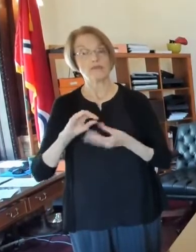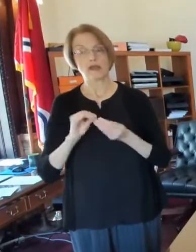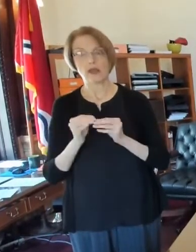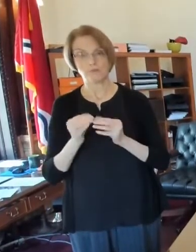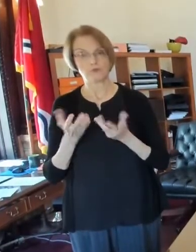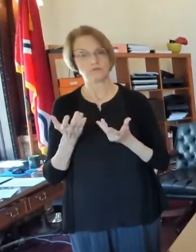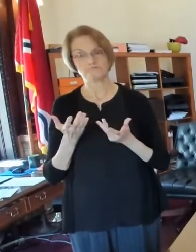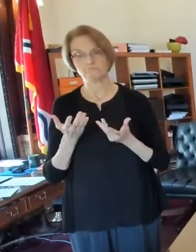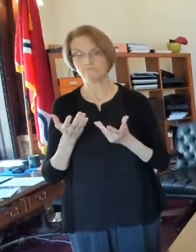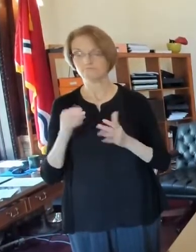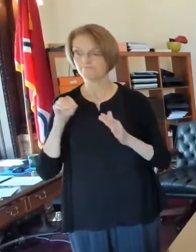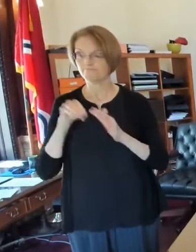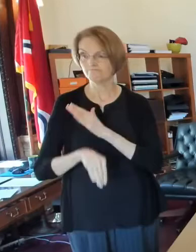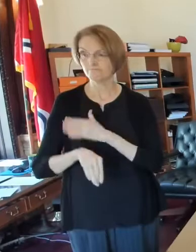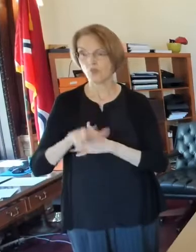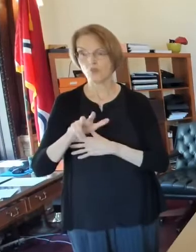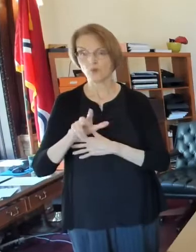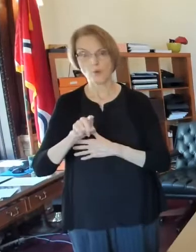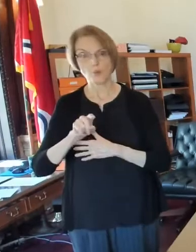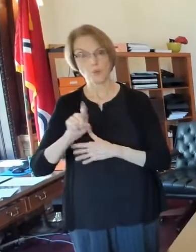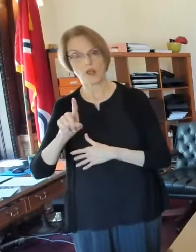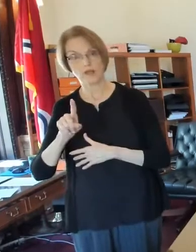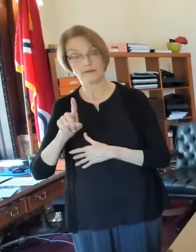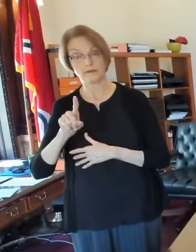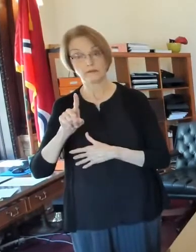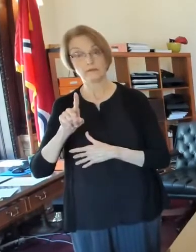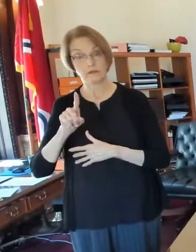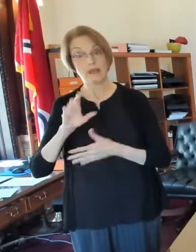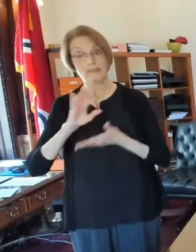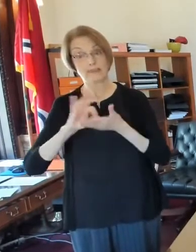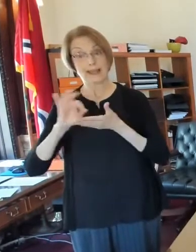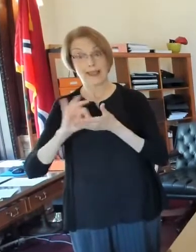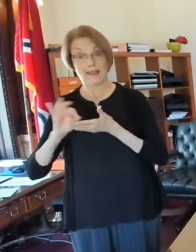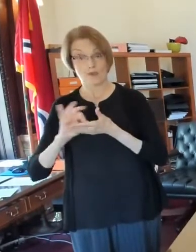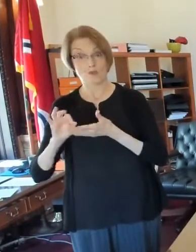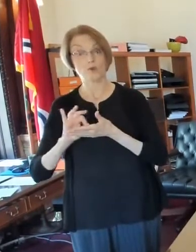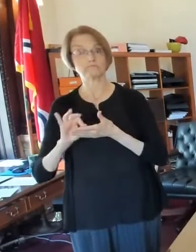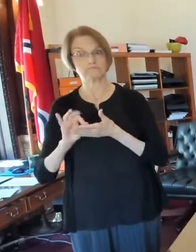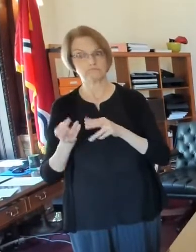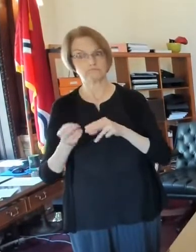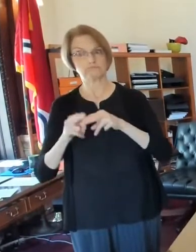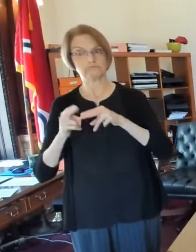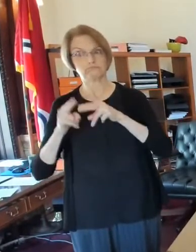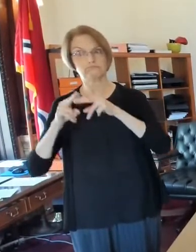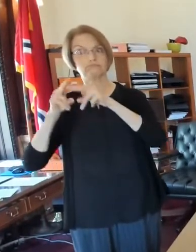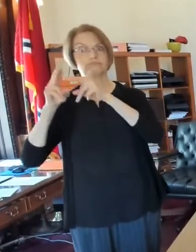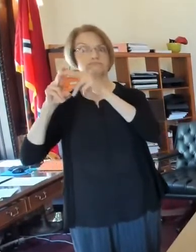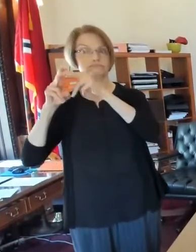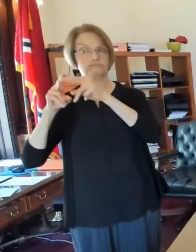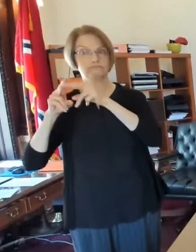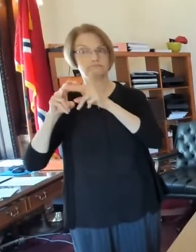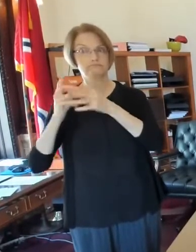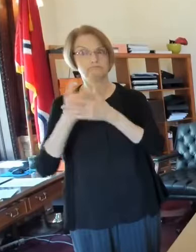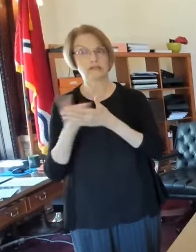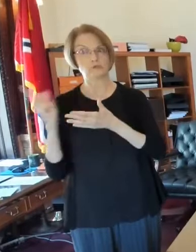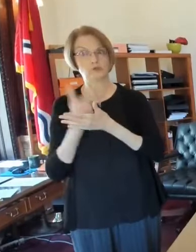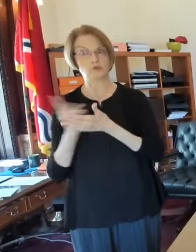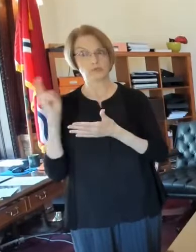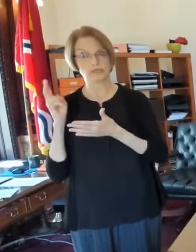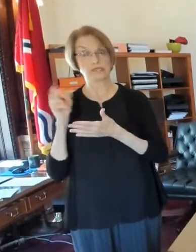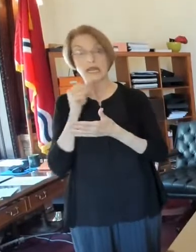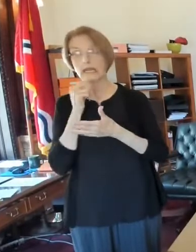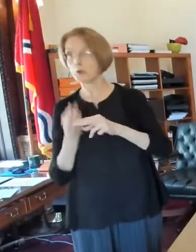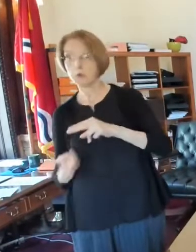as low as 301. So case counts are have been going up in the last couple of weeks, Not